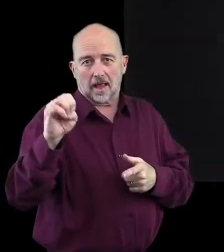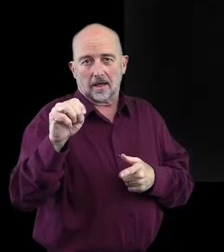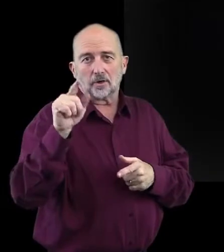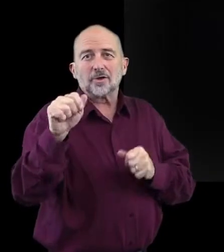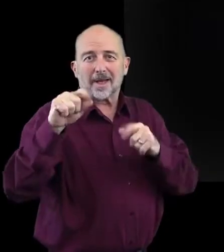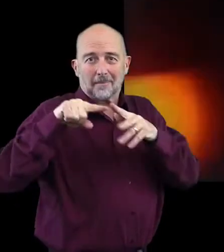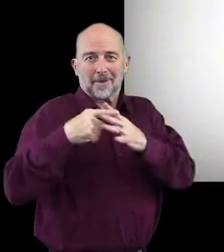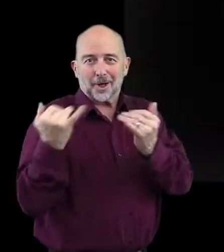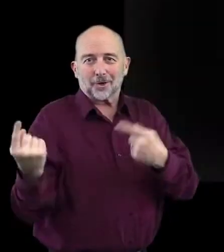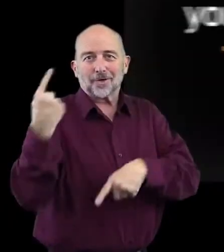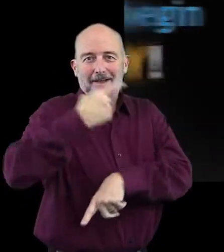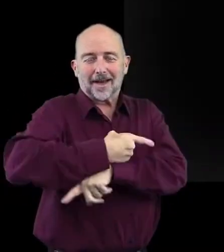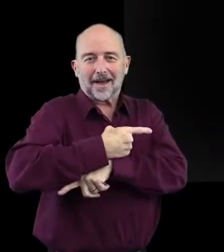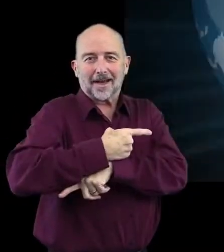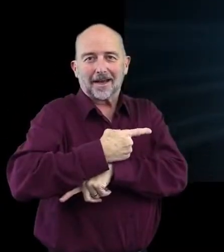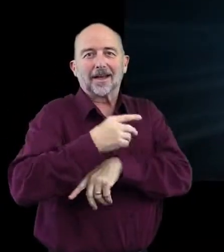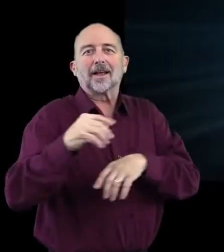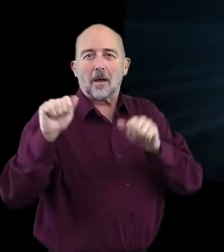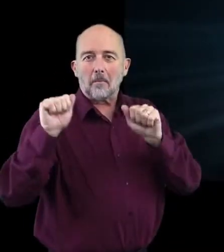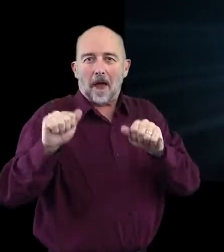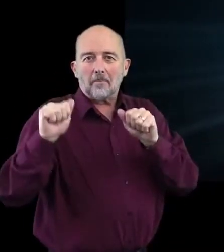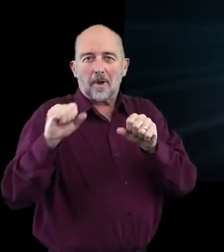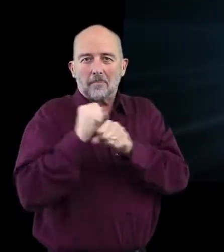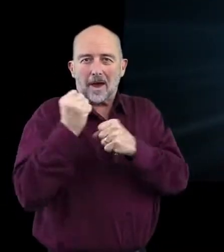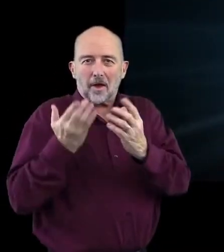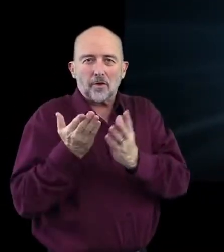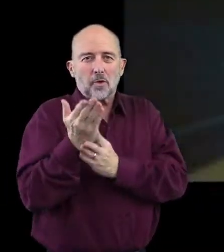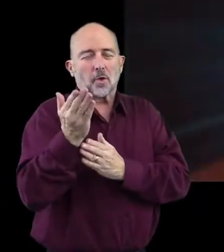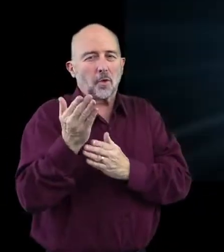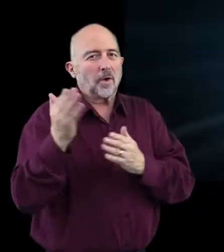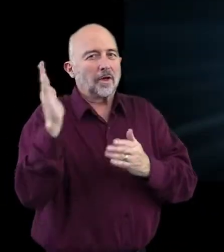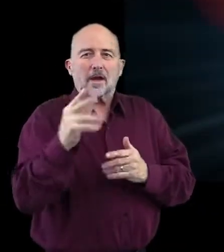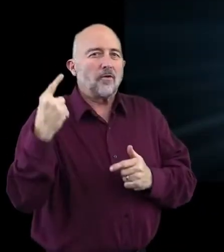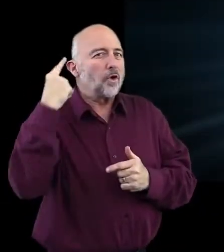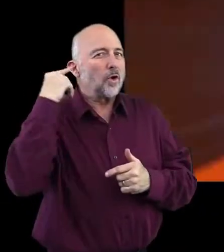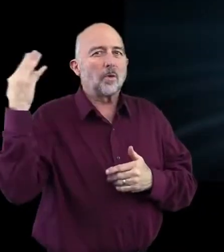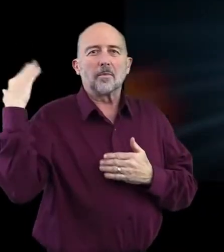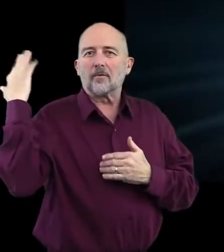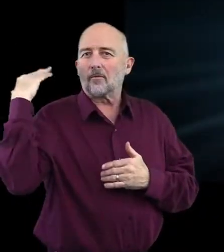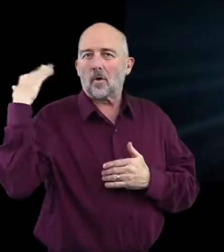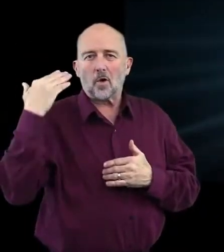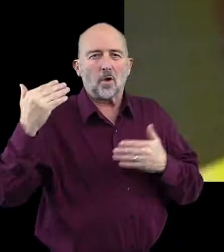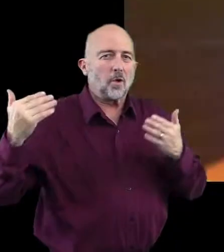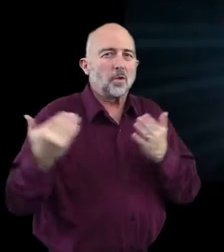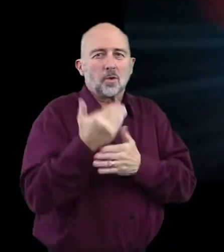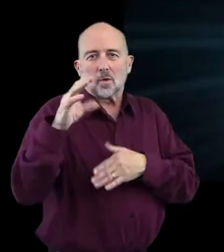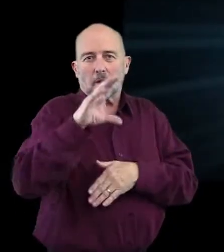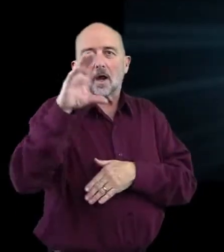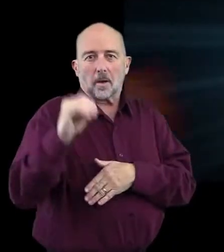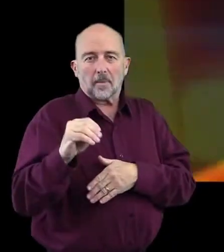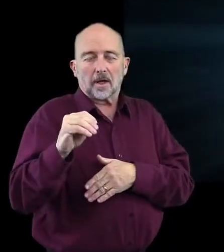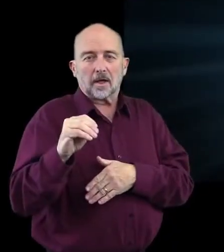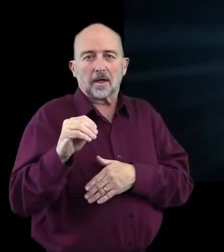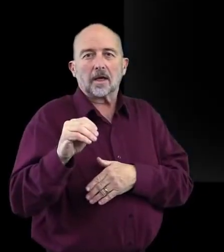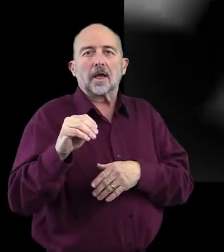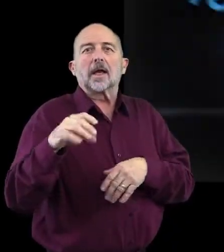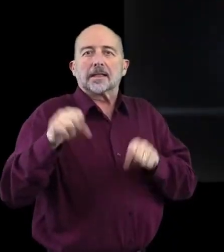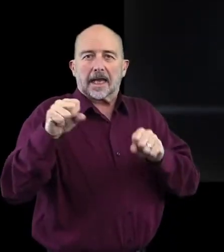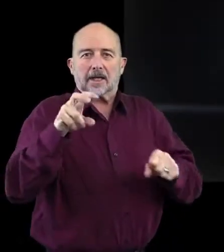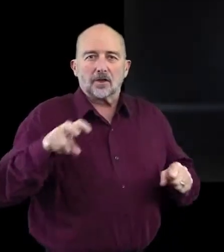begin today. It's all made possible through an unheard of offer by a revolutionary new company. Take the tour